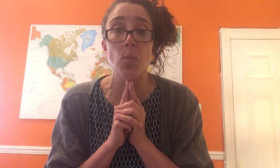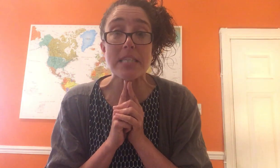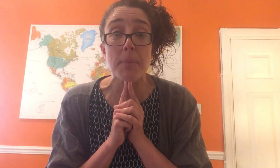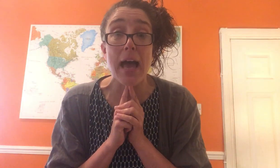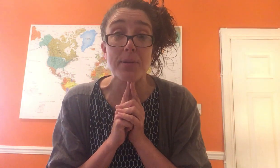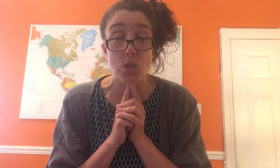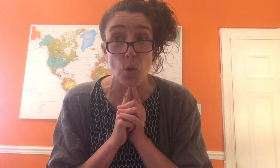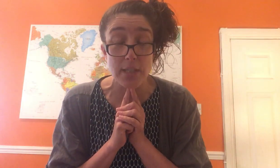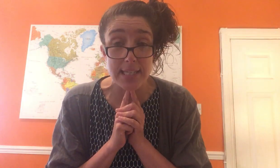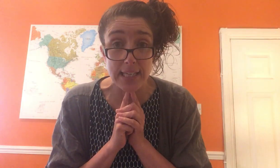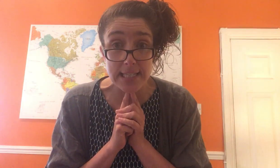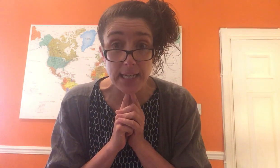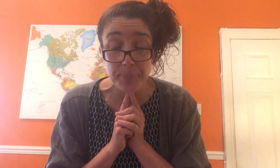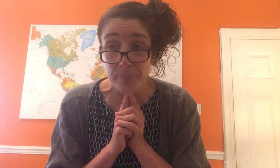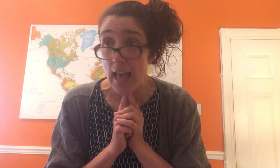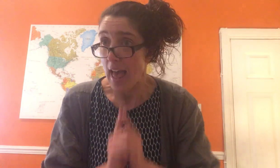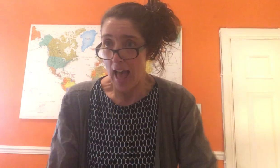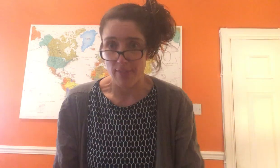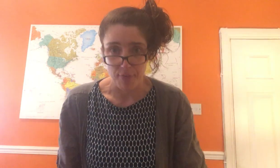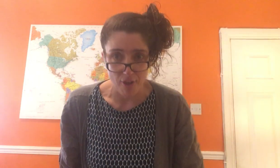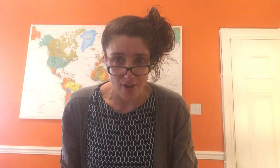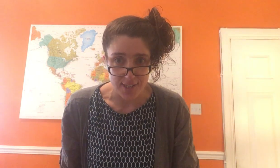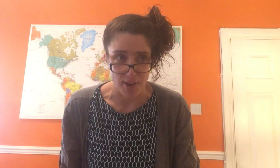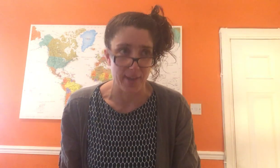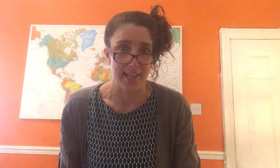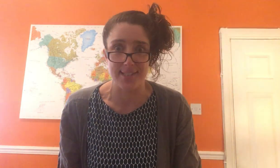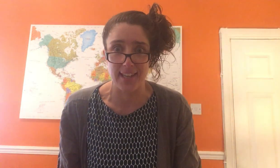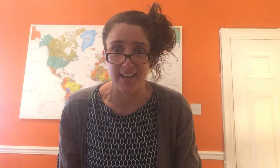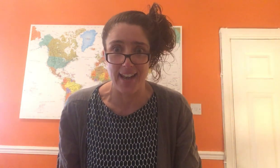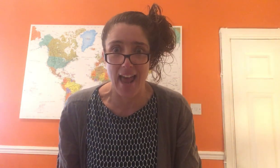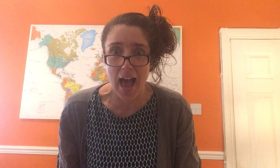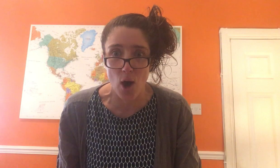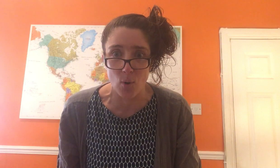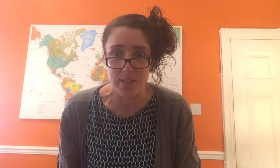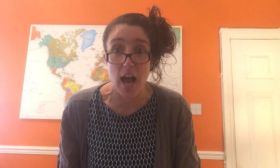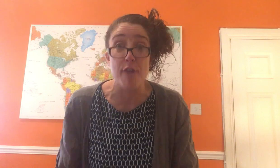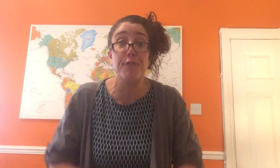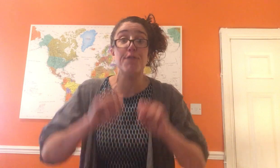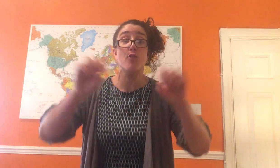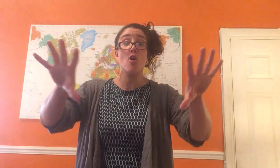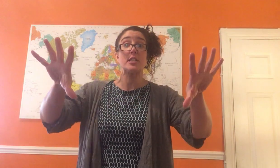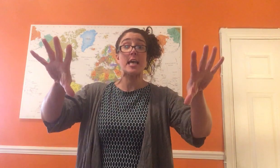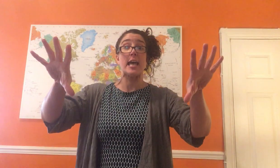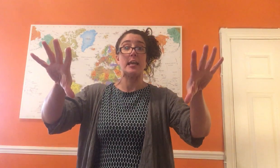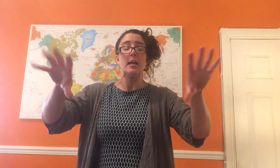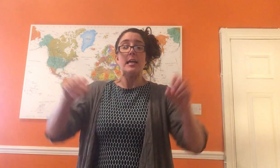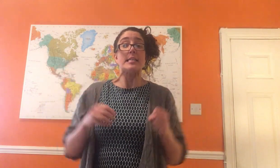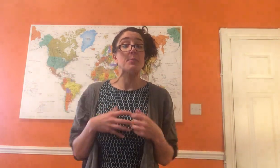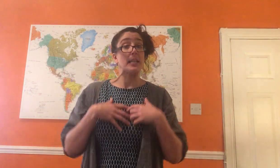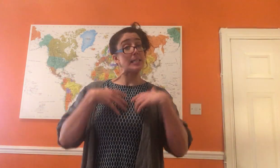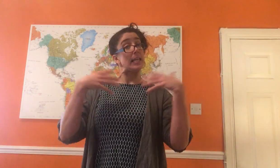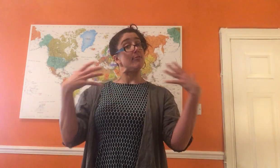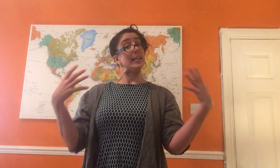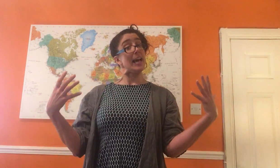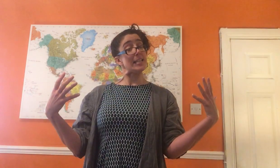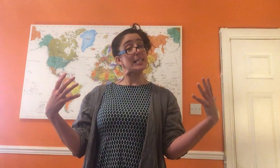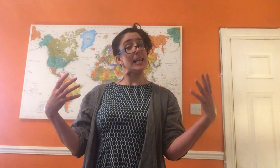to whisper our song the second time and the third time we're going to sing it loud, our forte. So we're going to sing it really nicely,